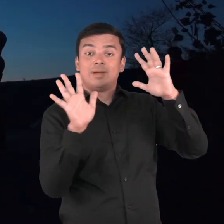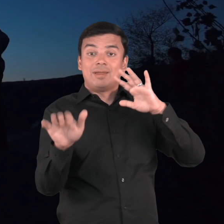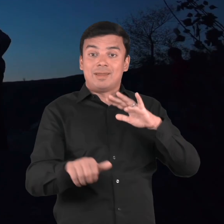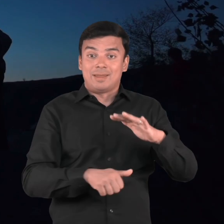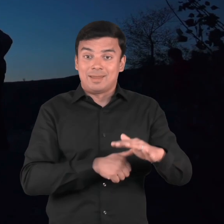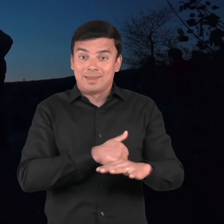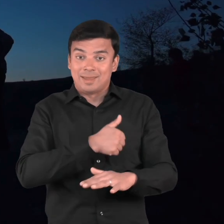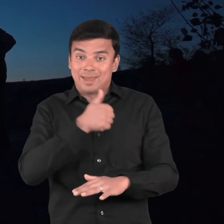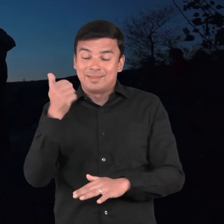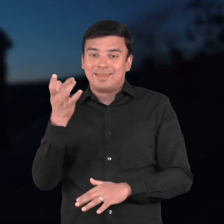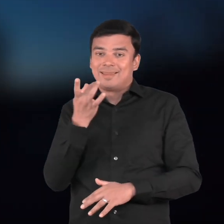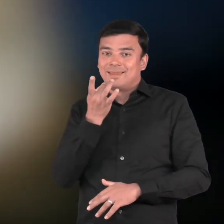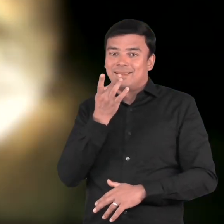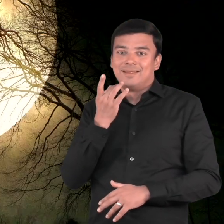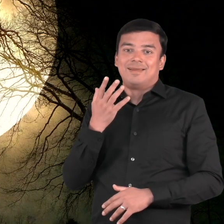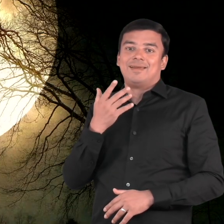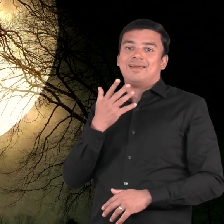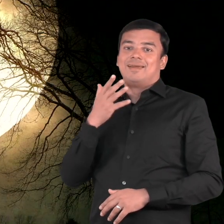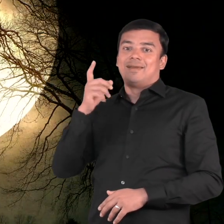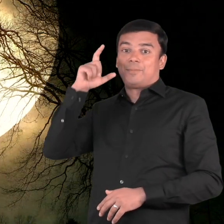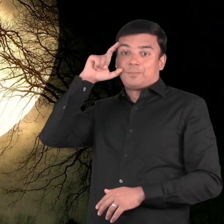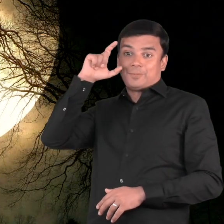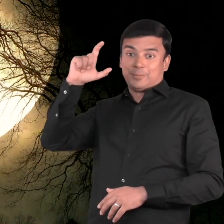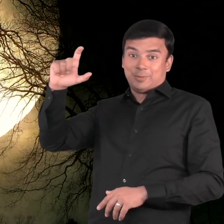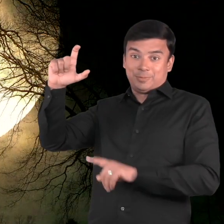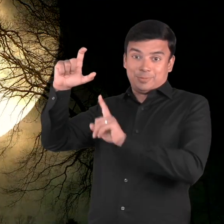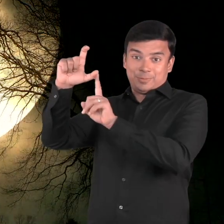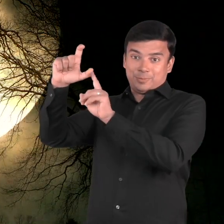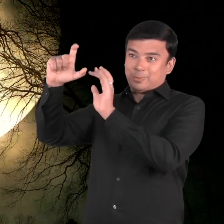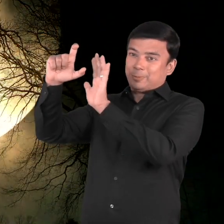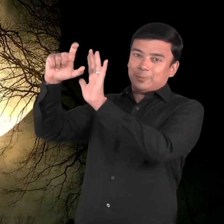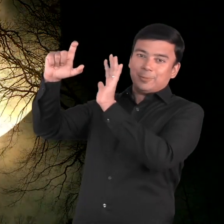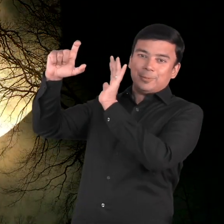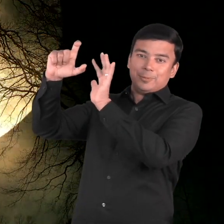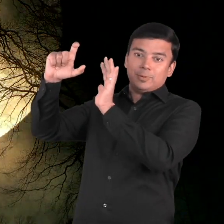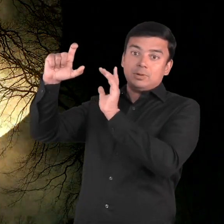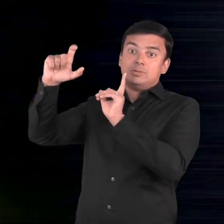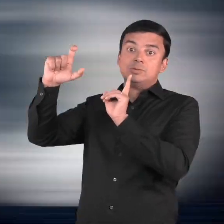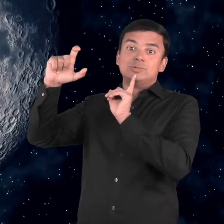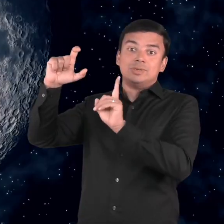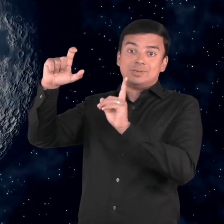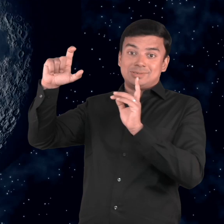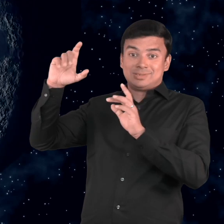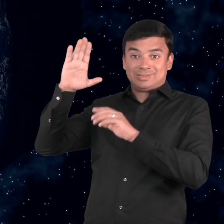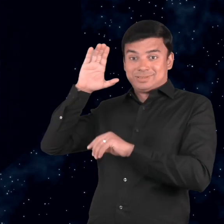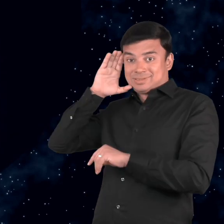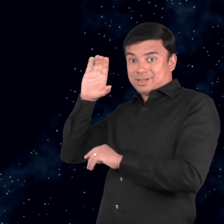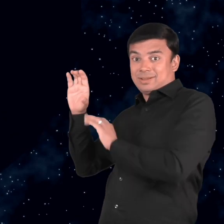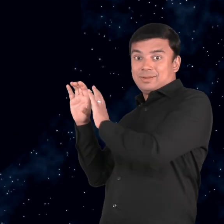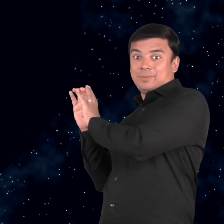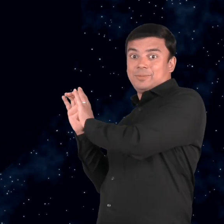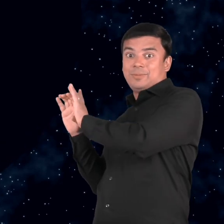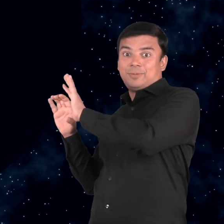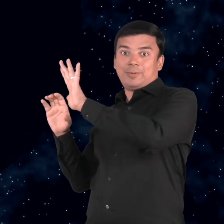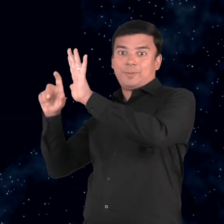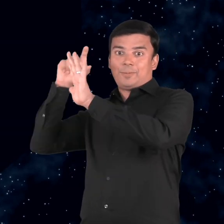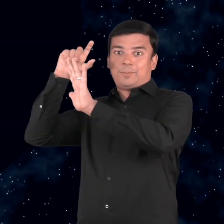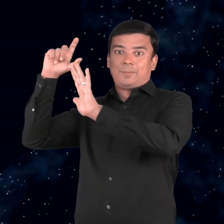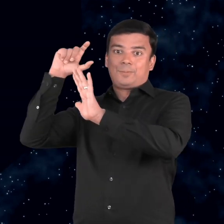The moon shines because it reflects light from the sun. Without the sun, you would not be